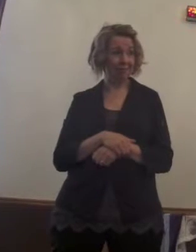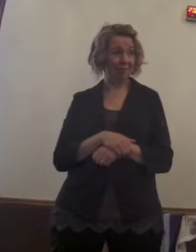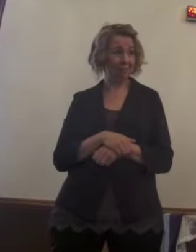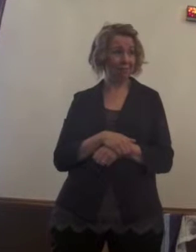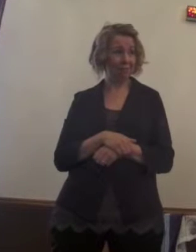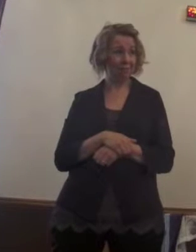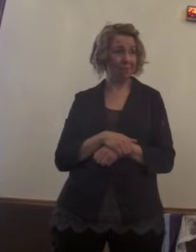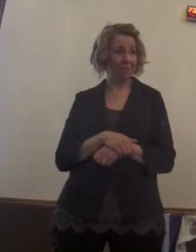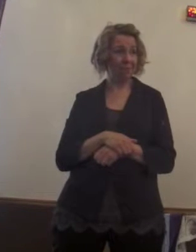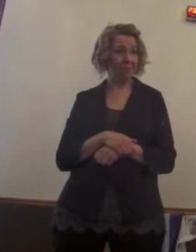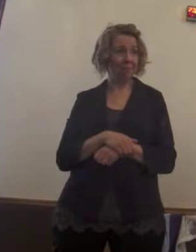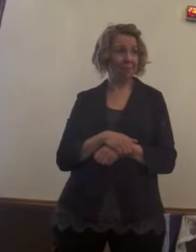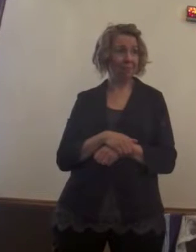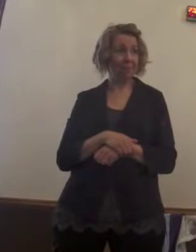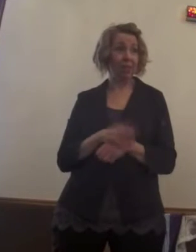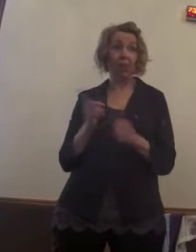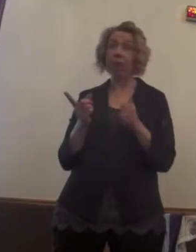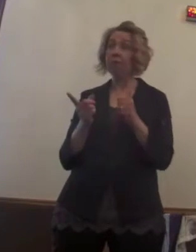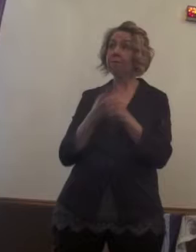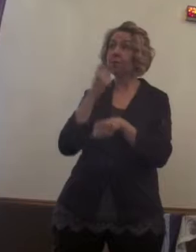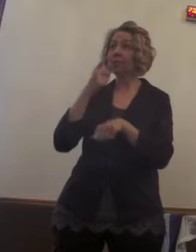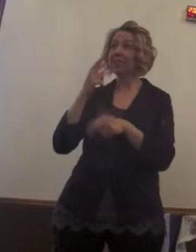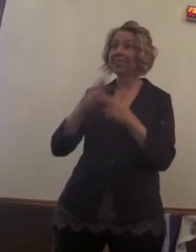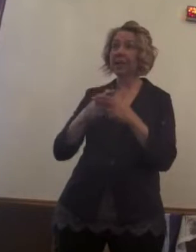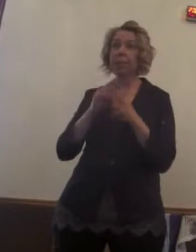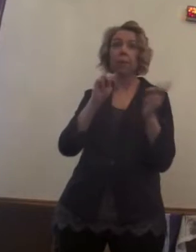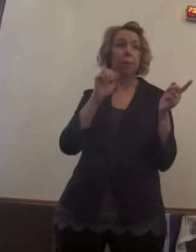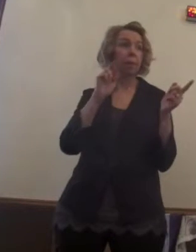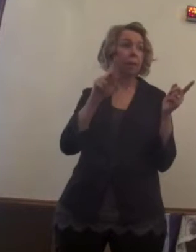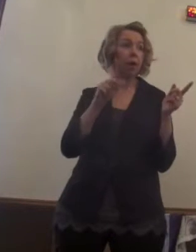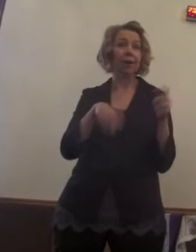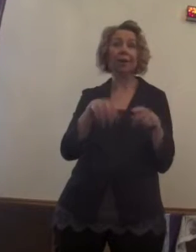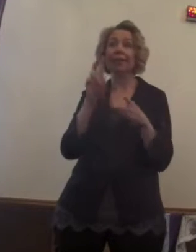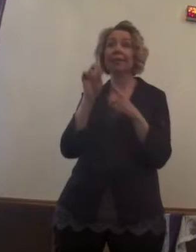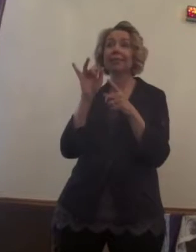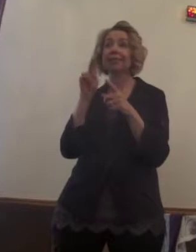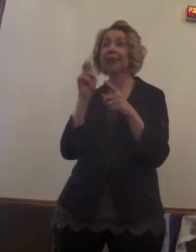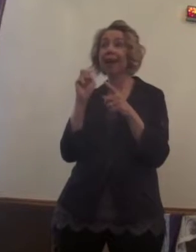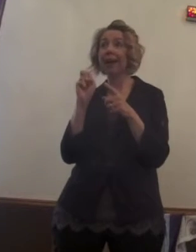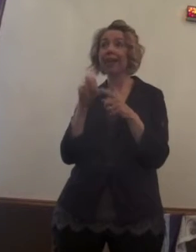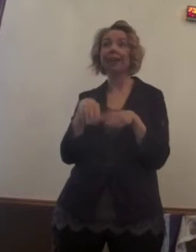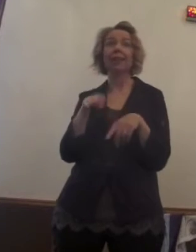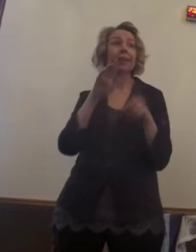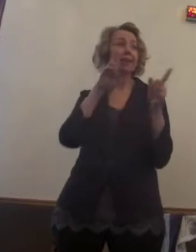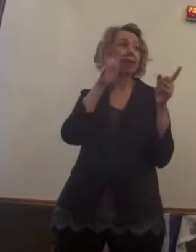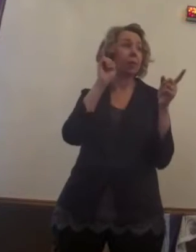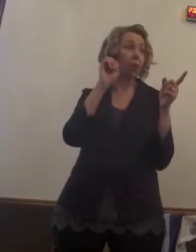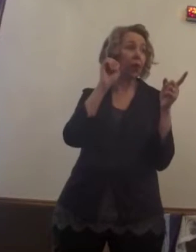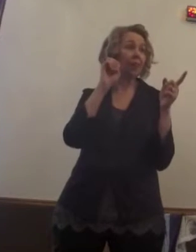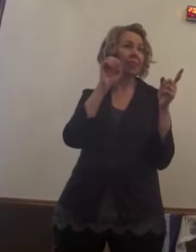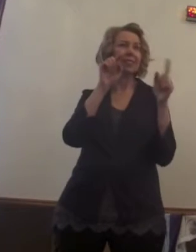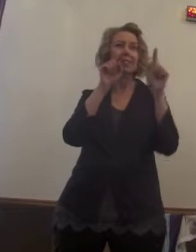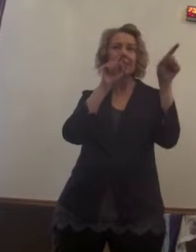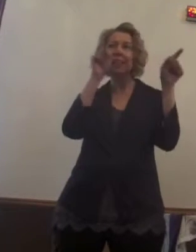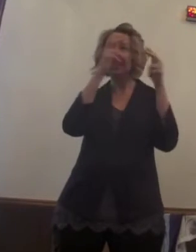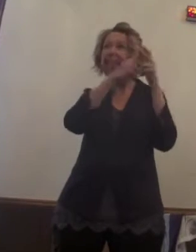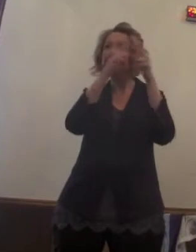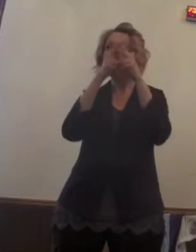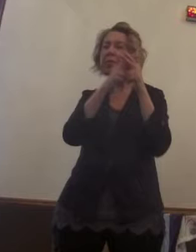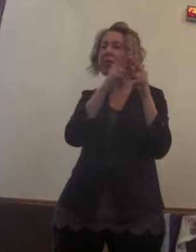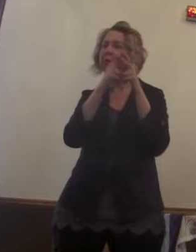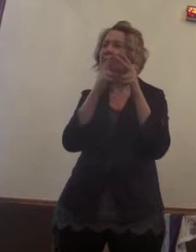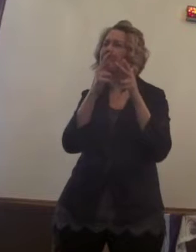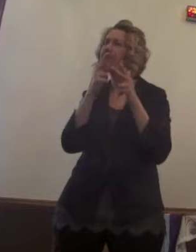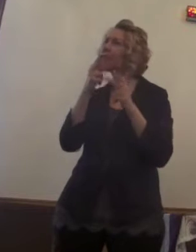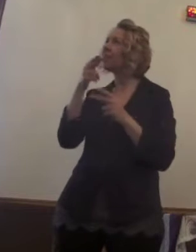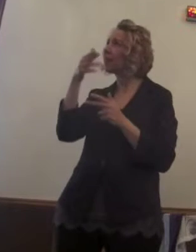Calling us by our first names like Mark and Diane and Bryce and so on. We all are called